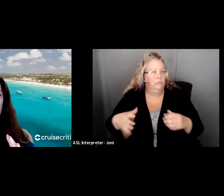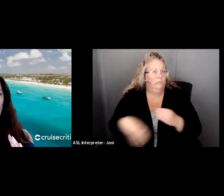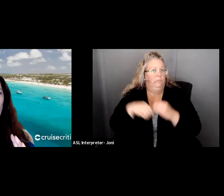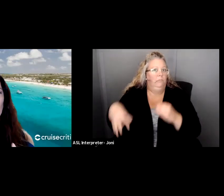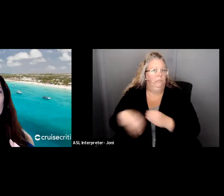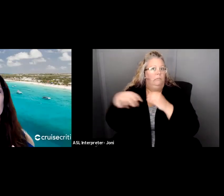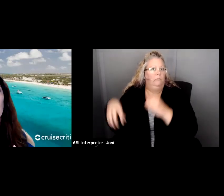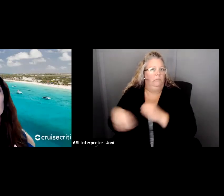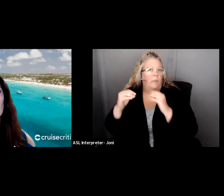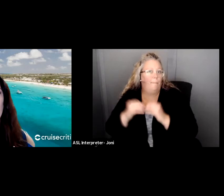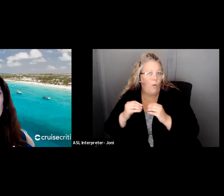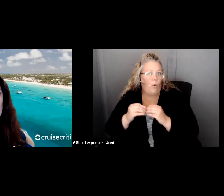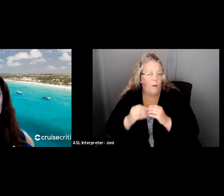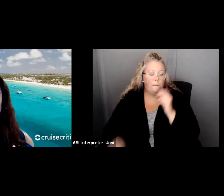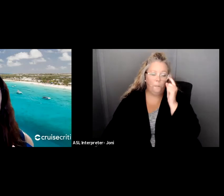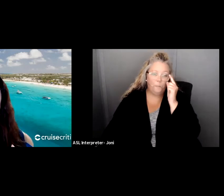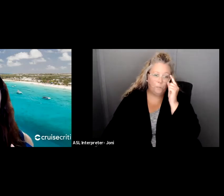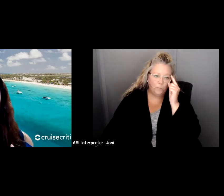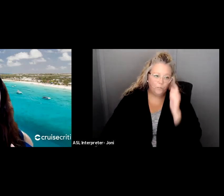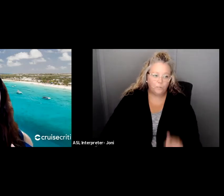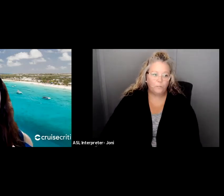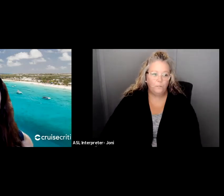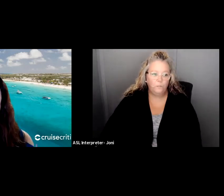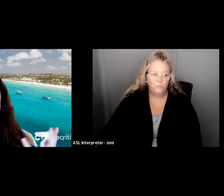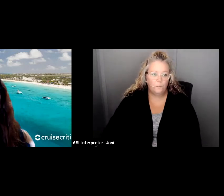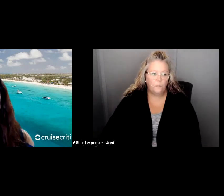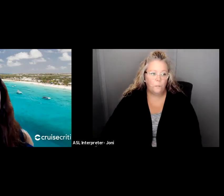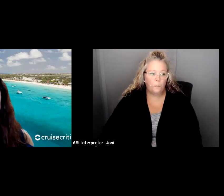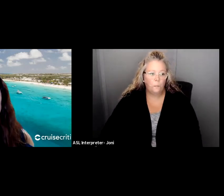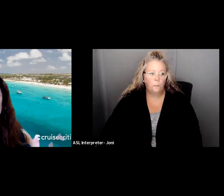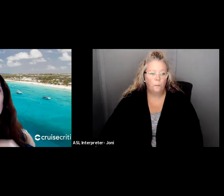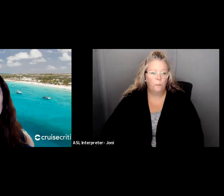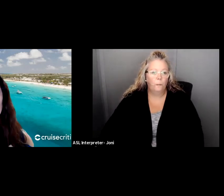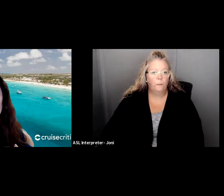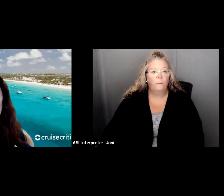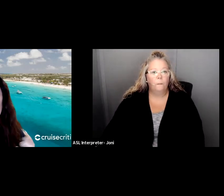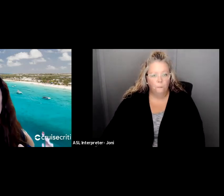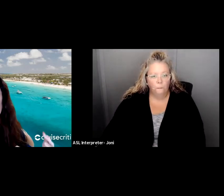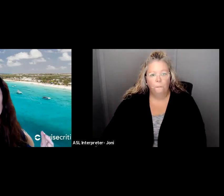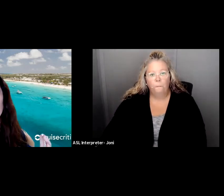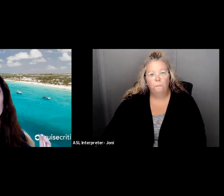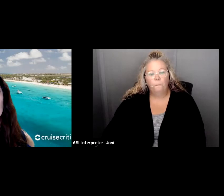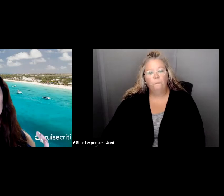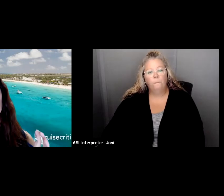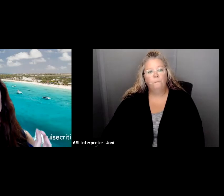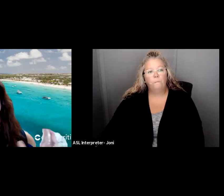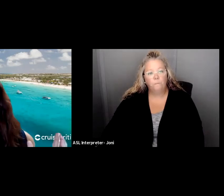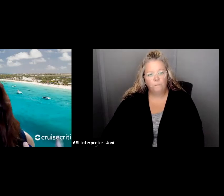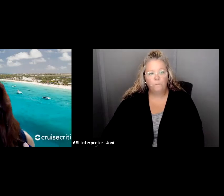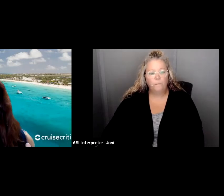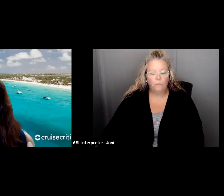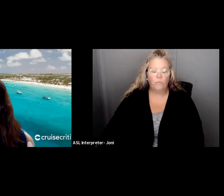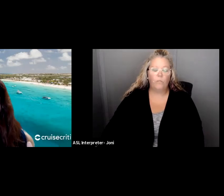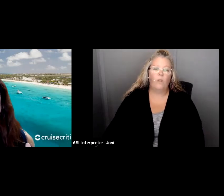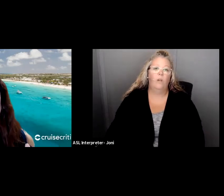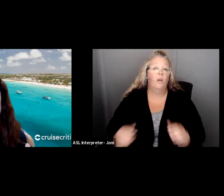Now, where some nonprofits start to, this happens to all nonprofits, most people say, is that there is